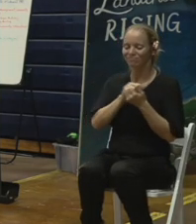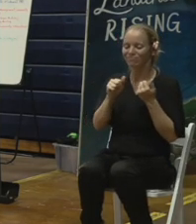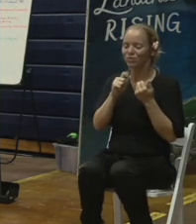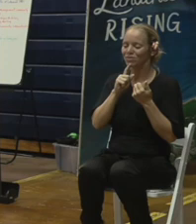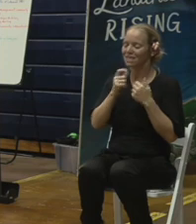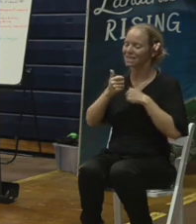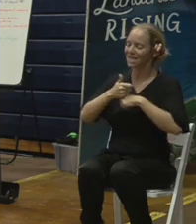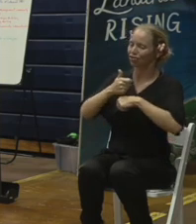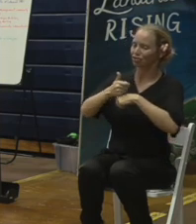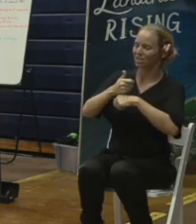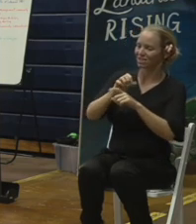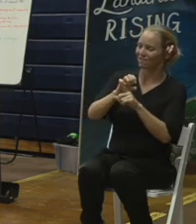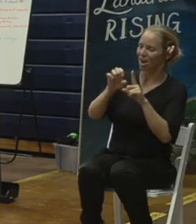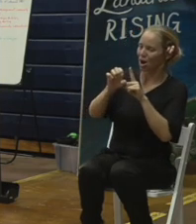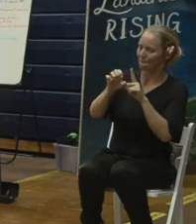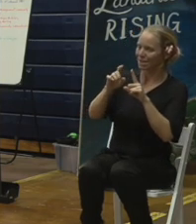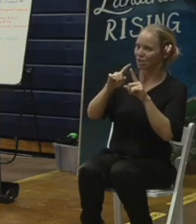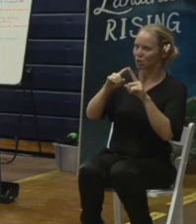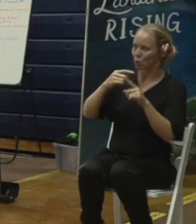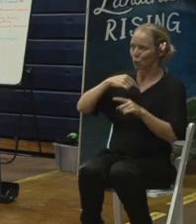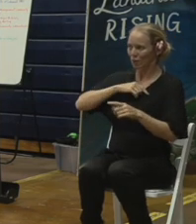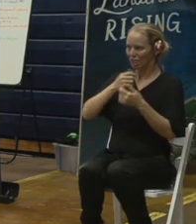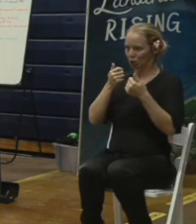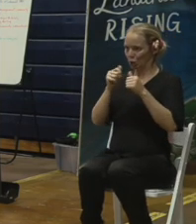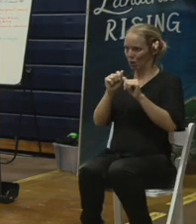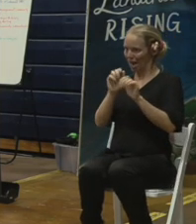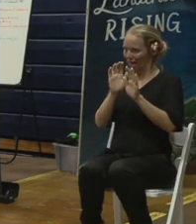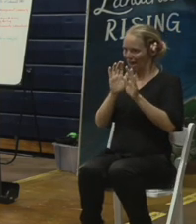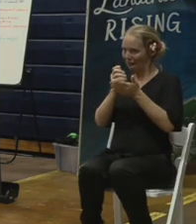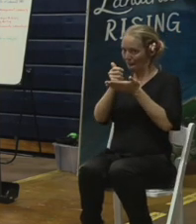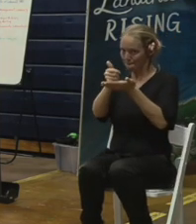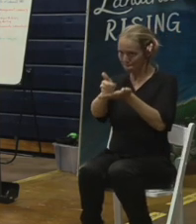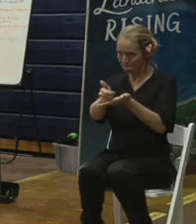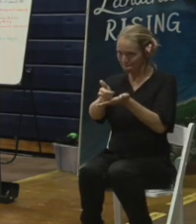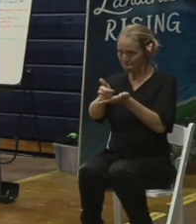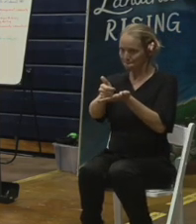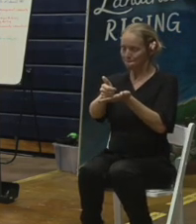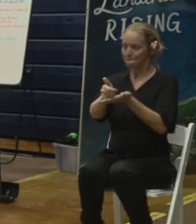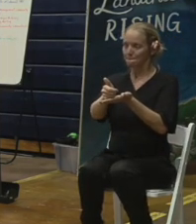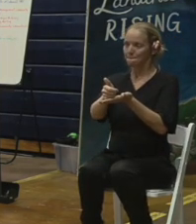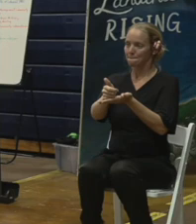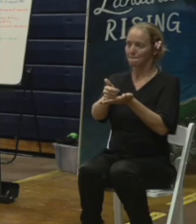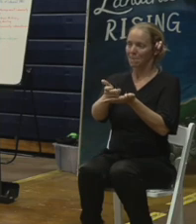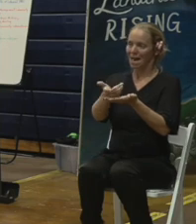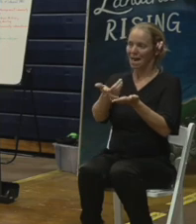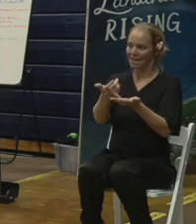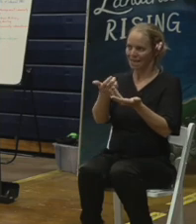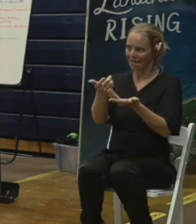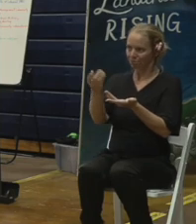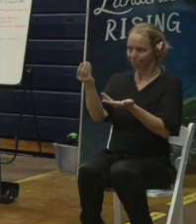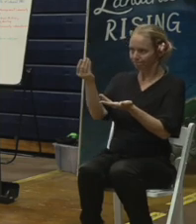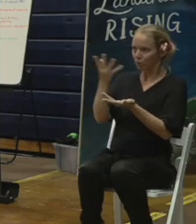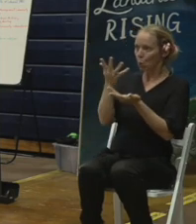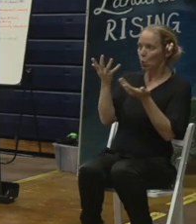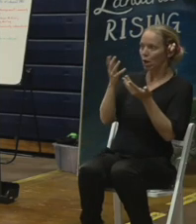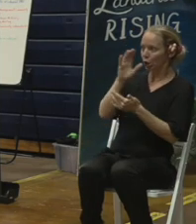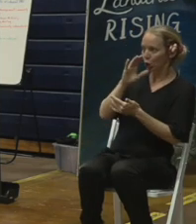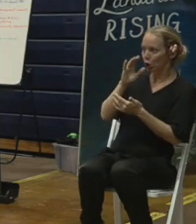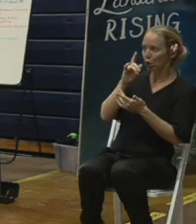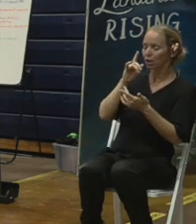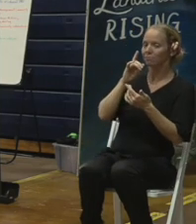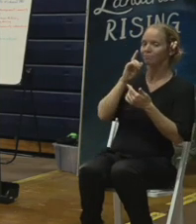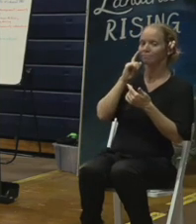so that we can hopefully help you find what you're looking for on that property but also get the work done.